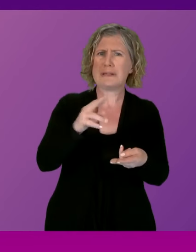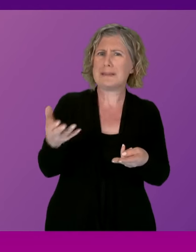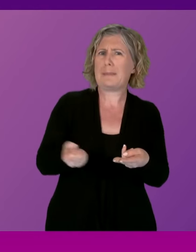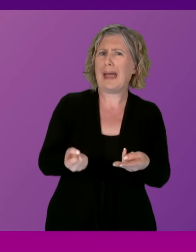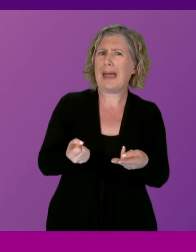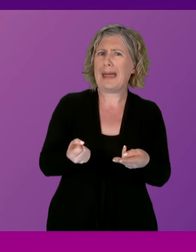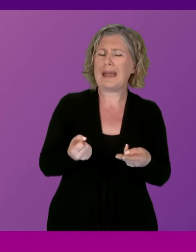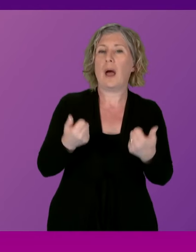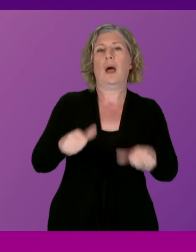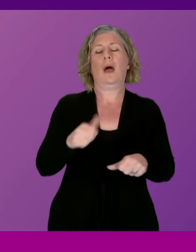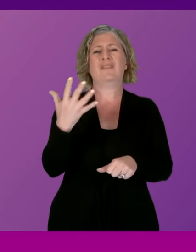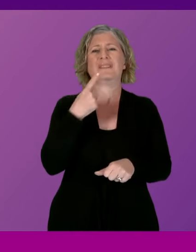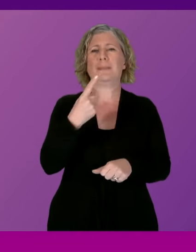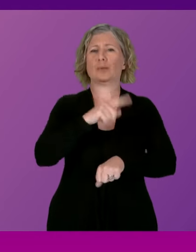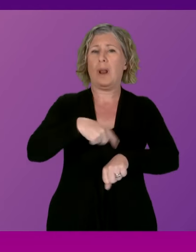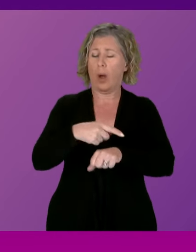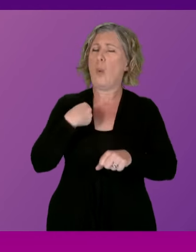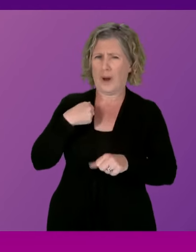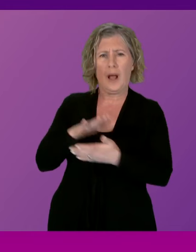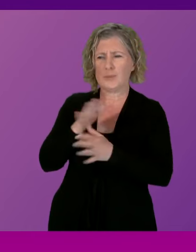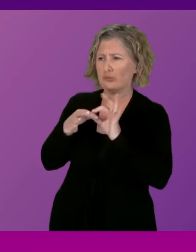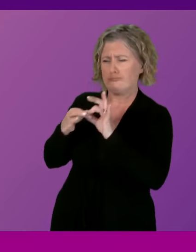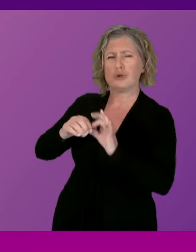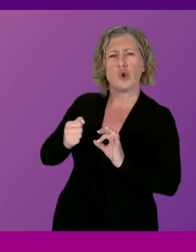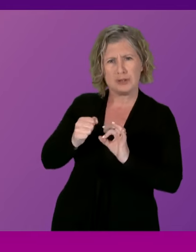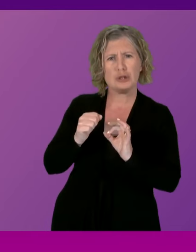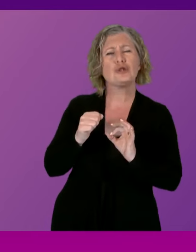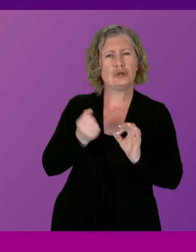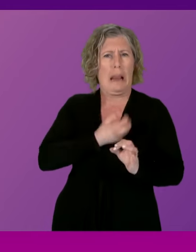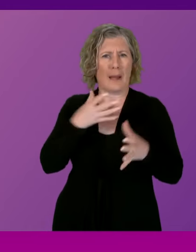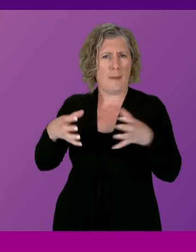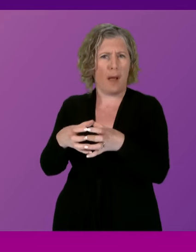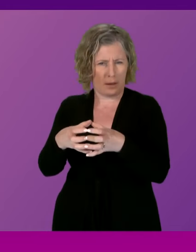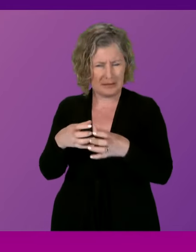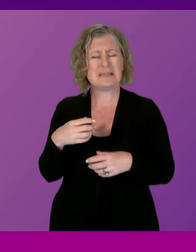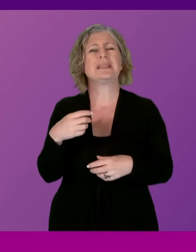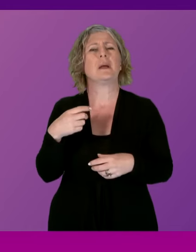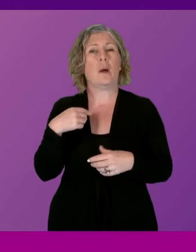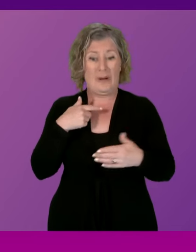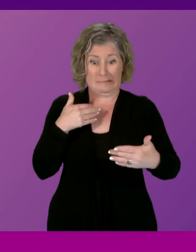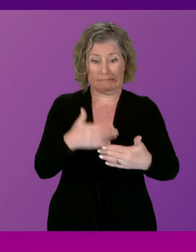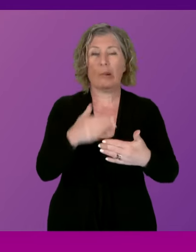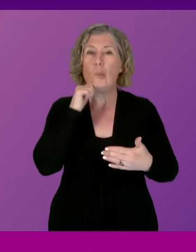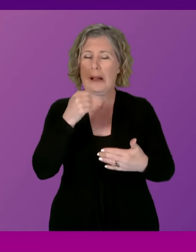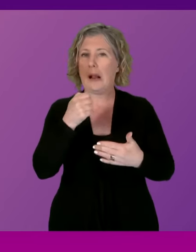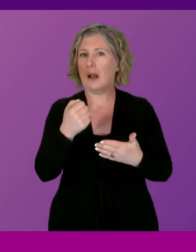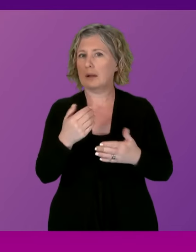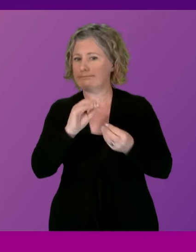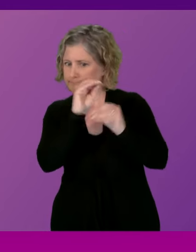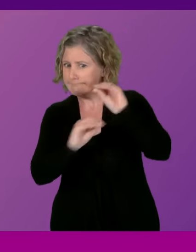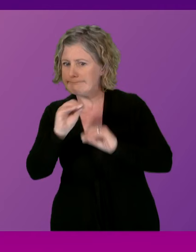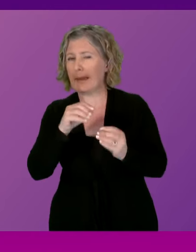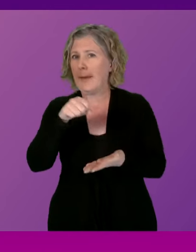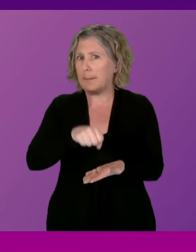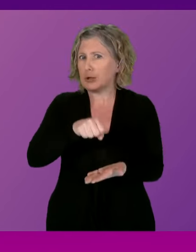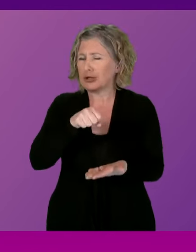so we will engage with the Scottish Labour Party we are in the run-up of course to the budget but I would say to Jackie Bailey if she's asking us to spend in